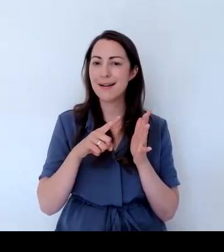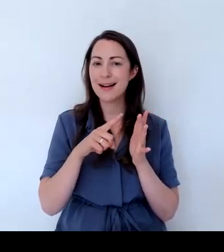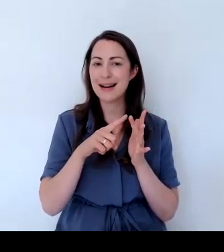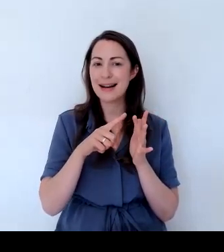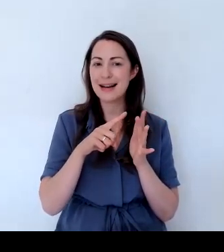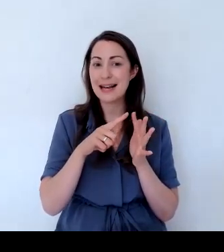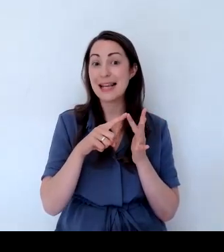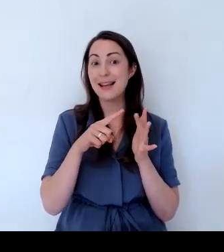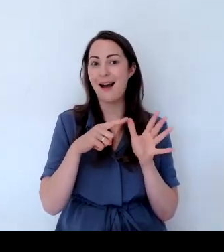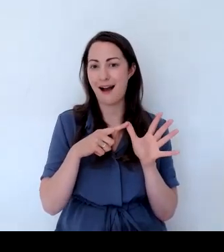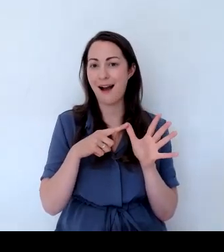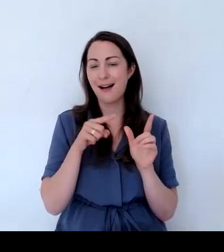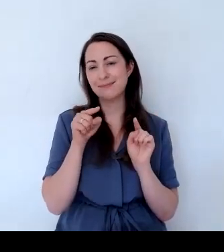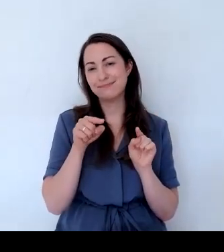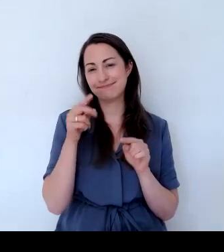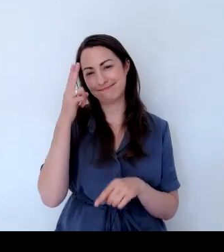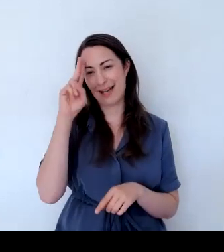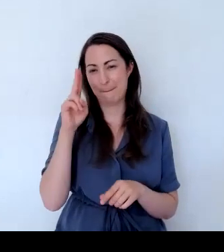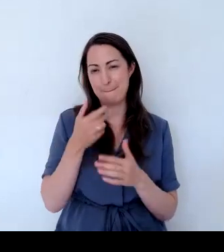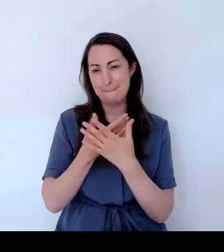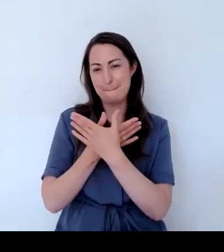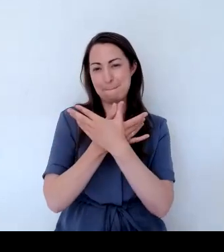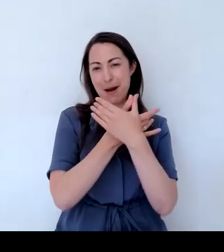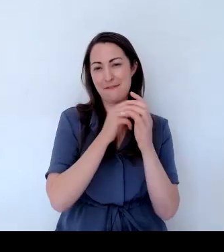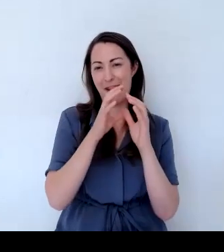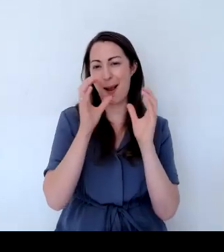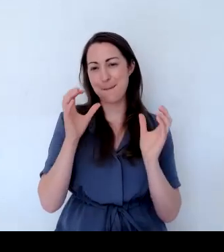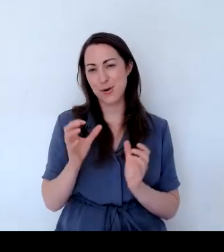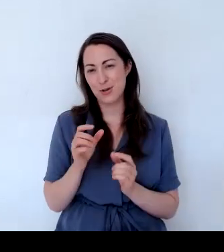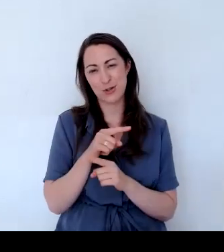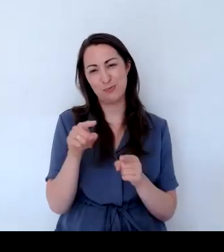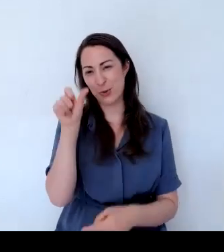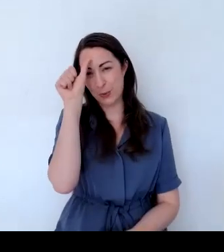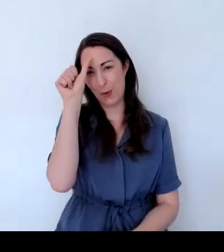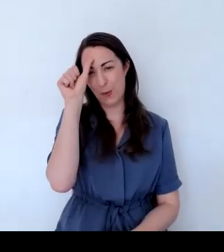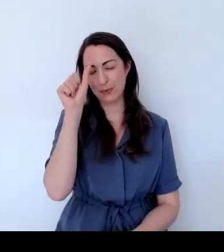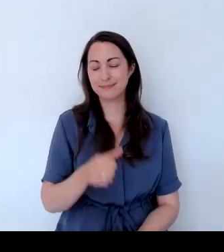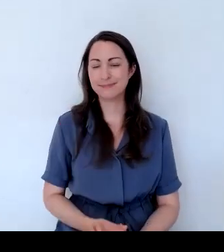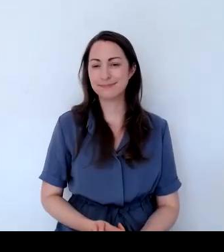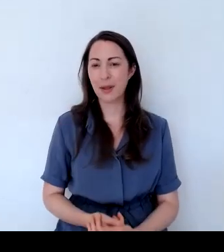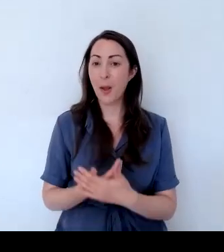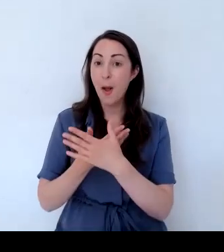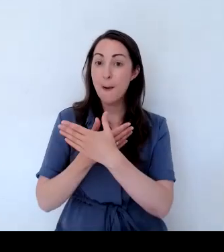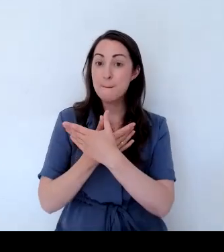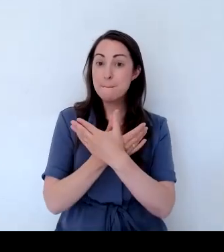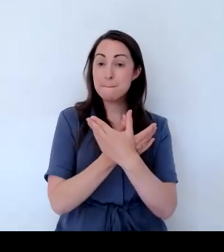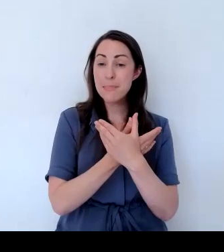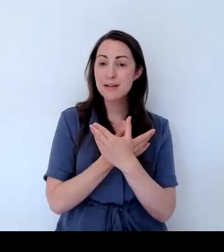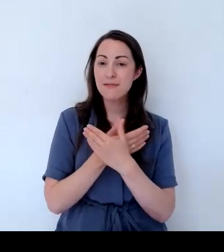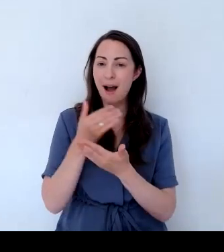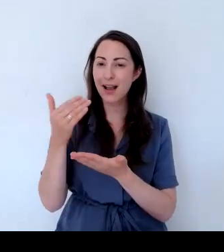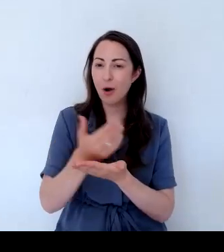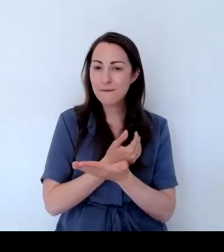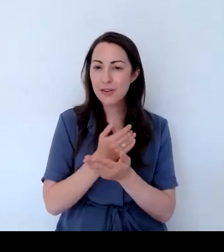is the butterfly bush. And the Butterfly Conservation Trust wrote a report